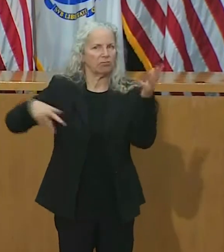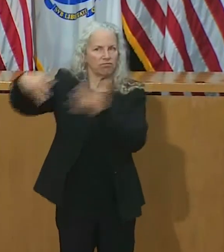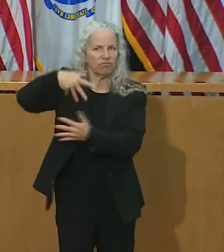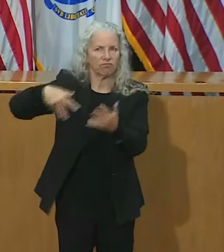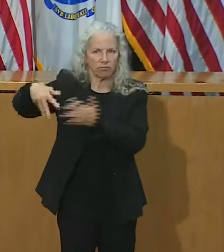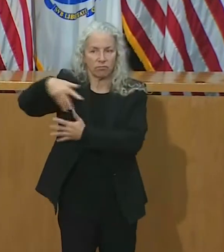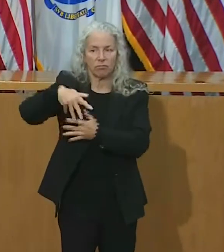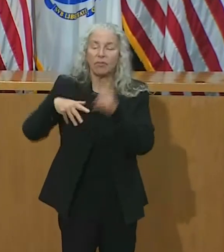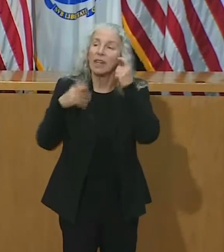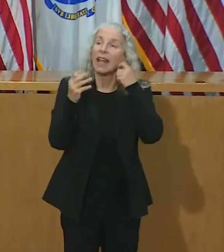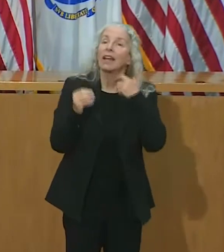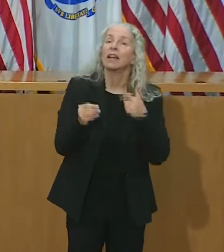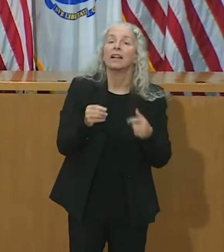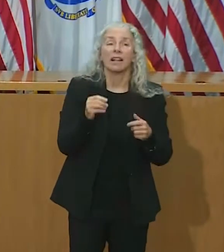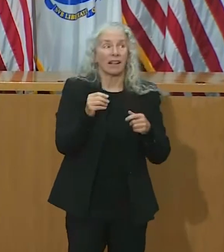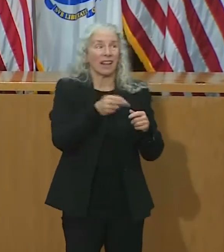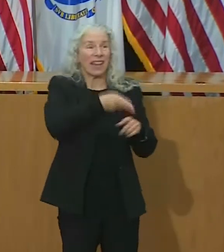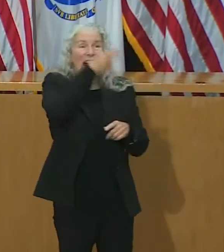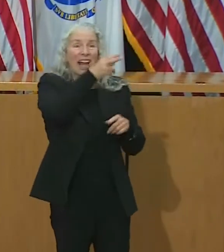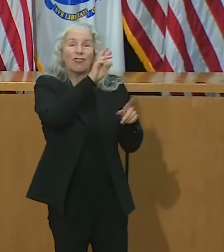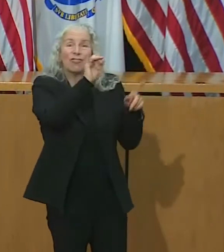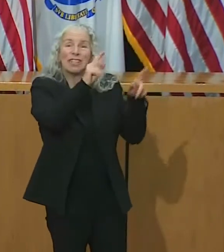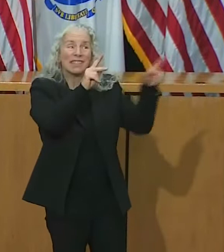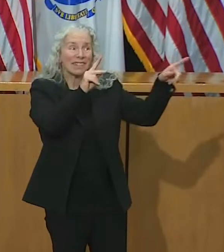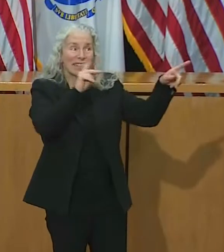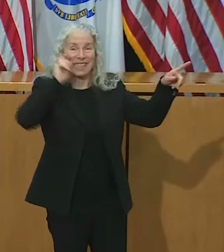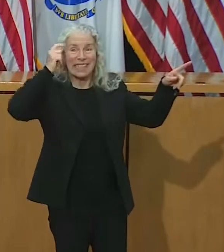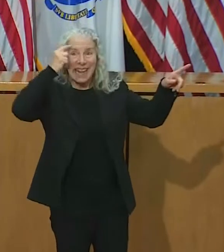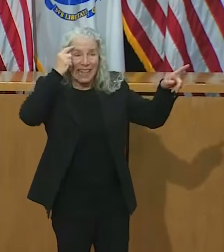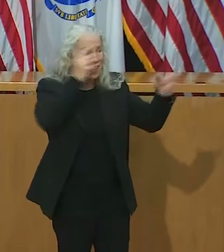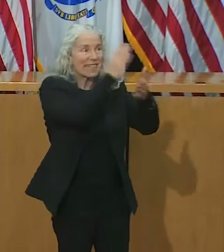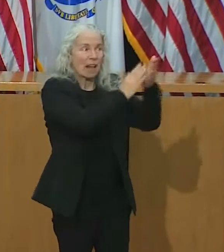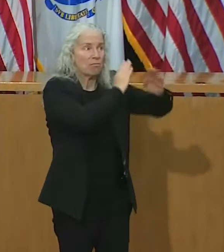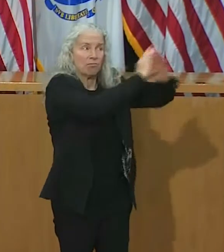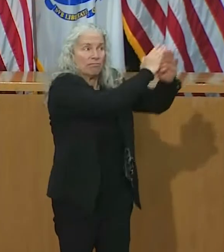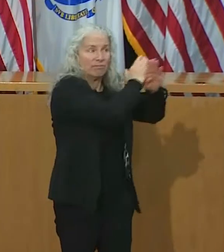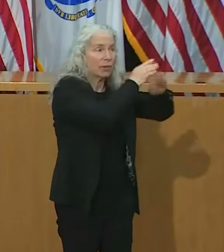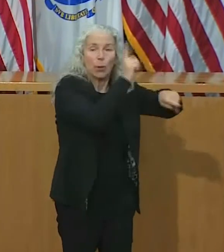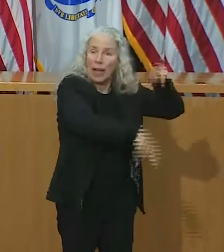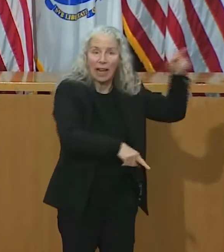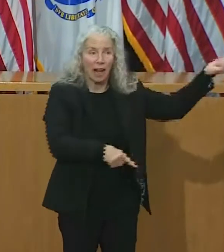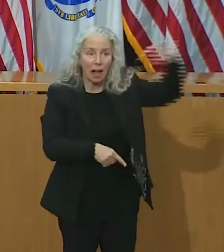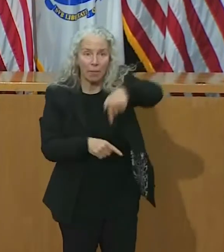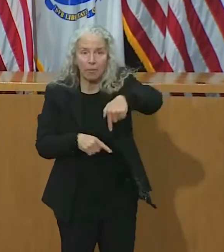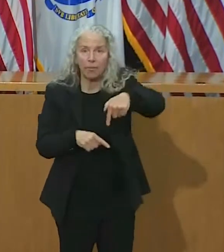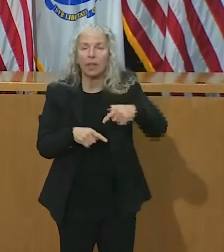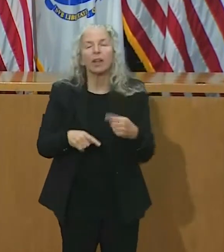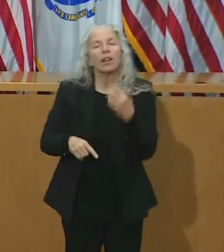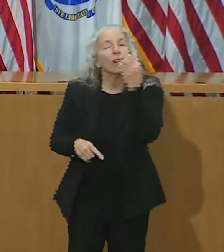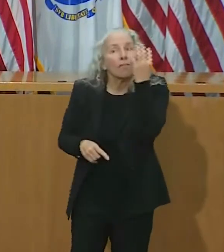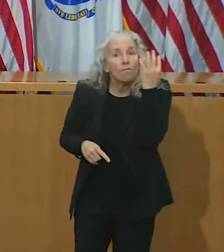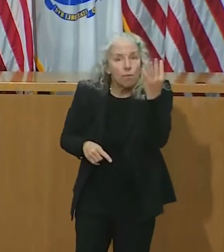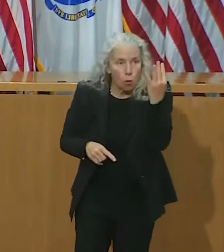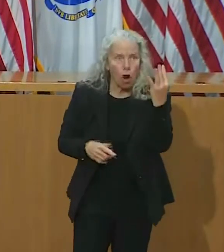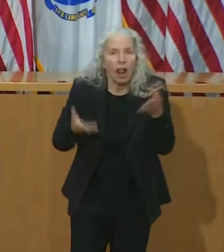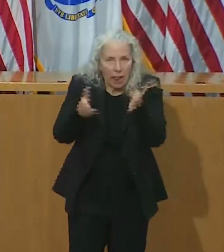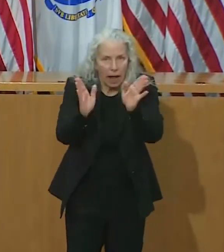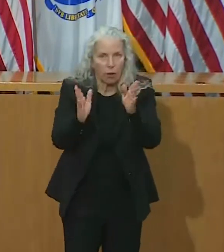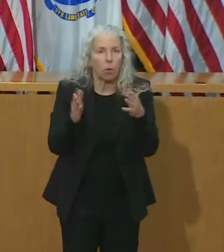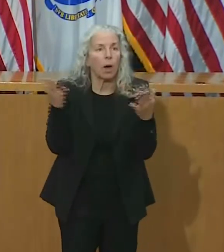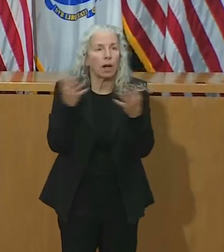orders for visitors from high-risk states. At this time, the only states that are not considered high-risk are Hawaii,